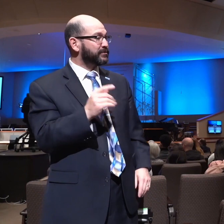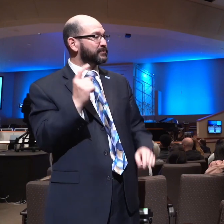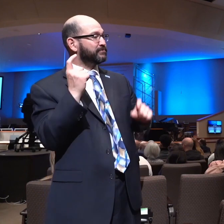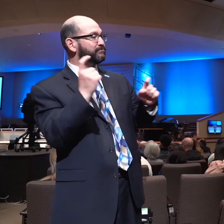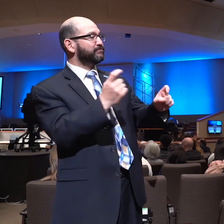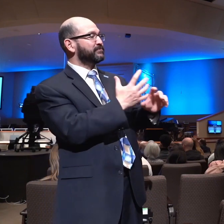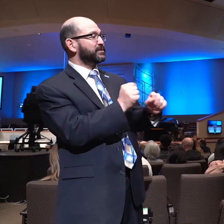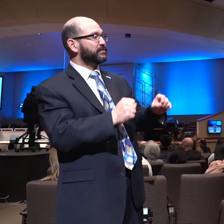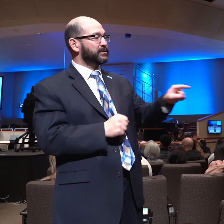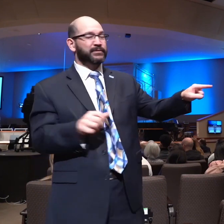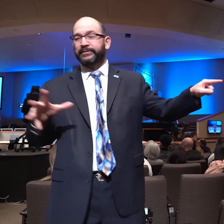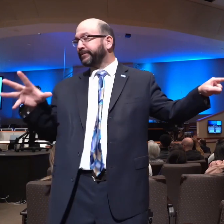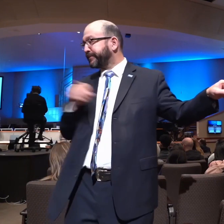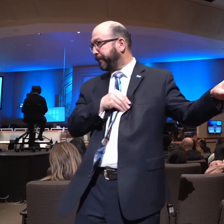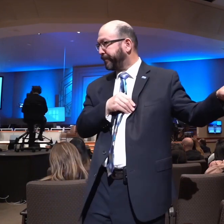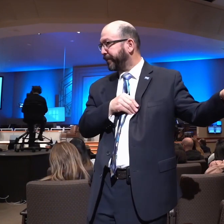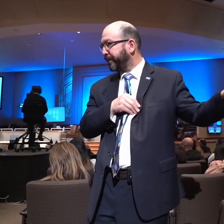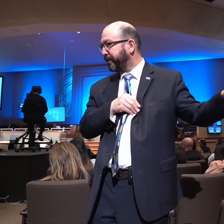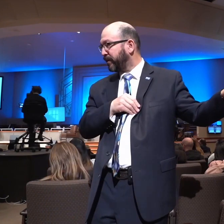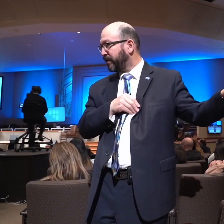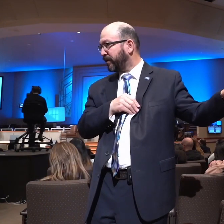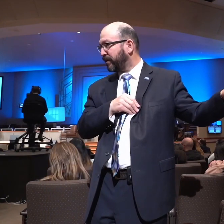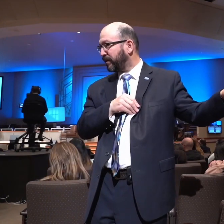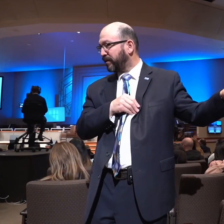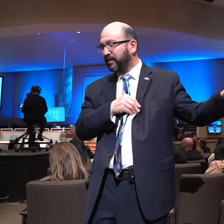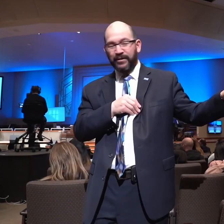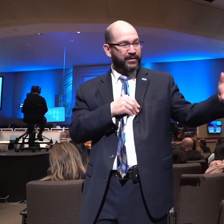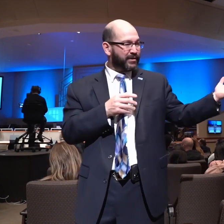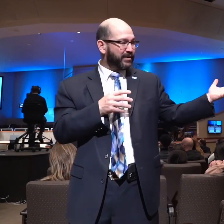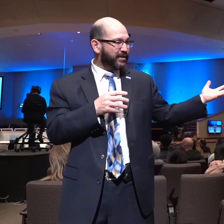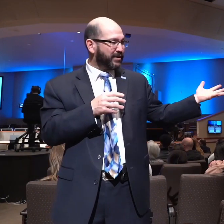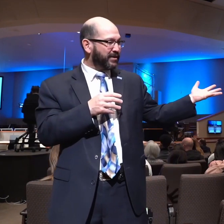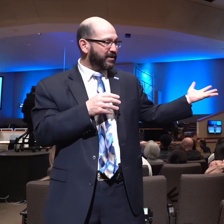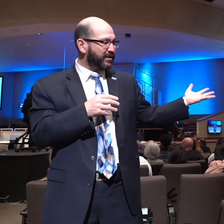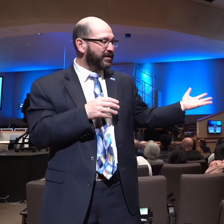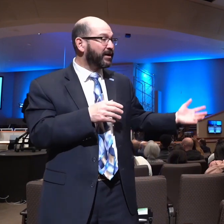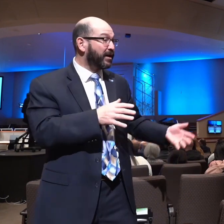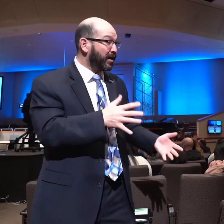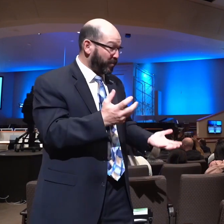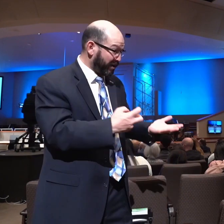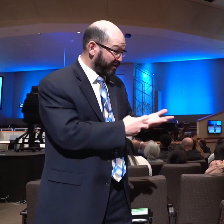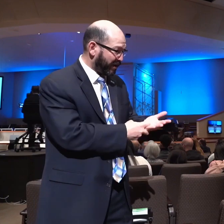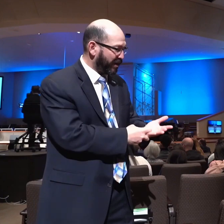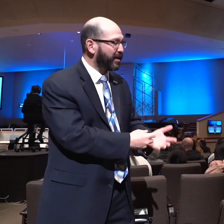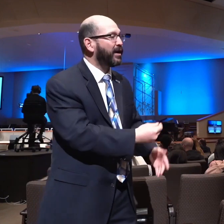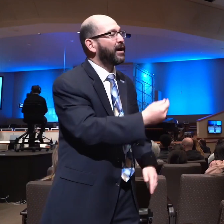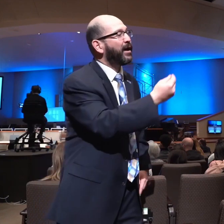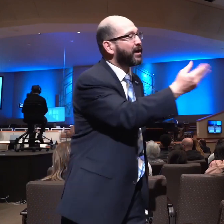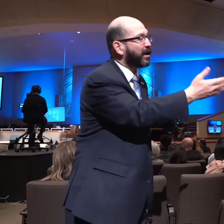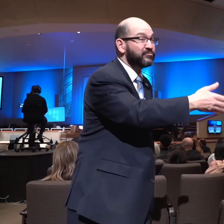took it. Christ threw him a passport, and he took it to paradise.